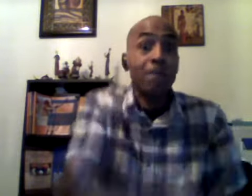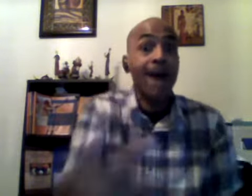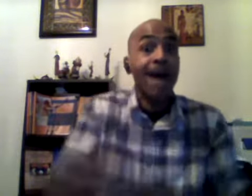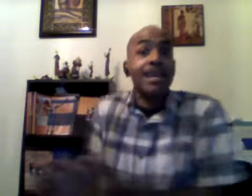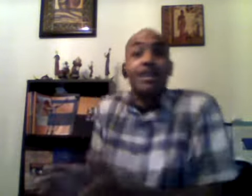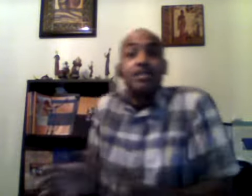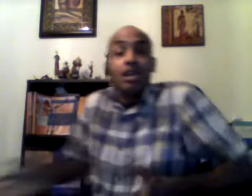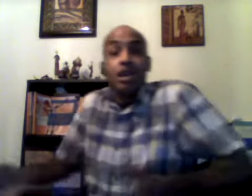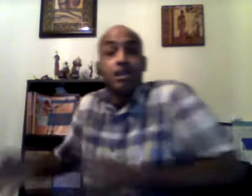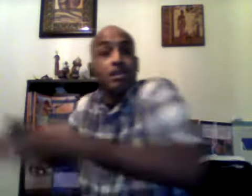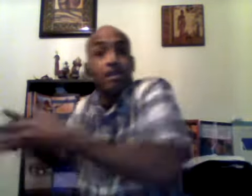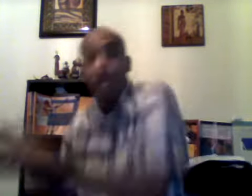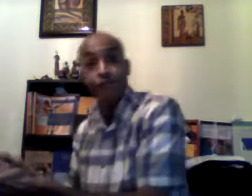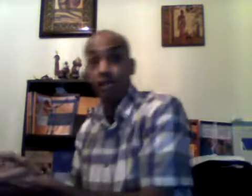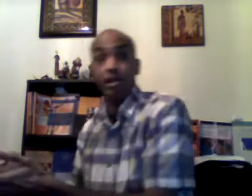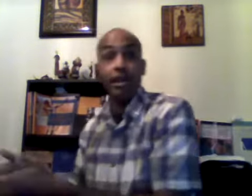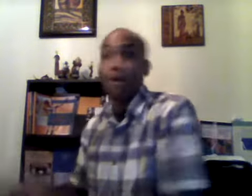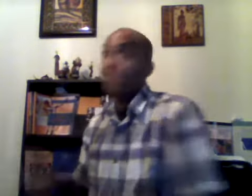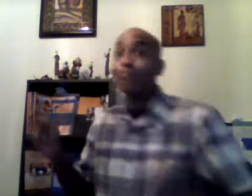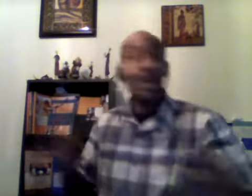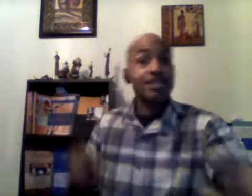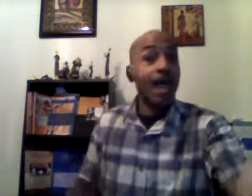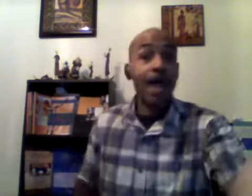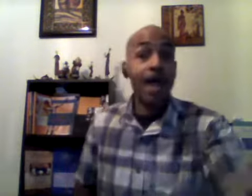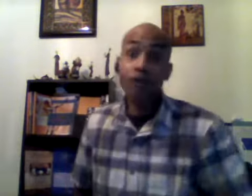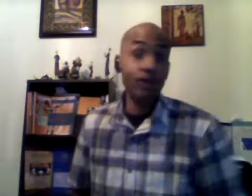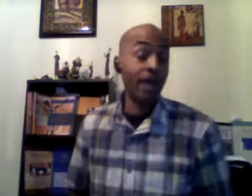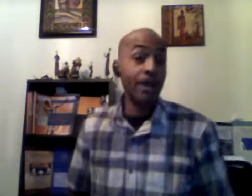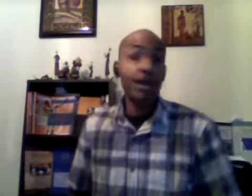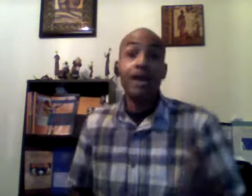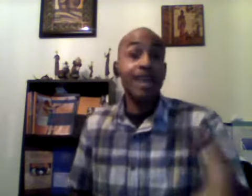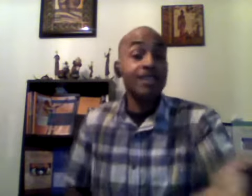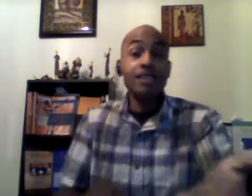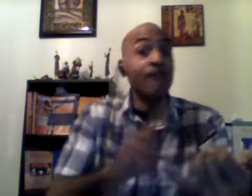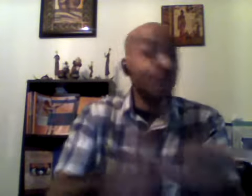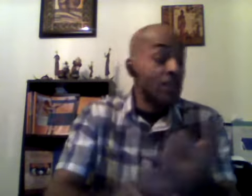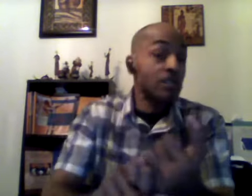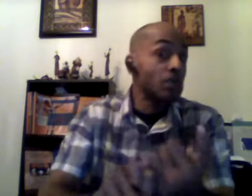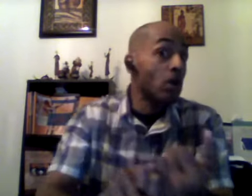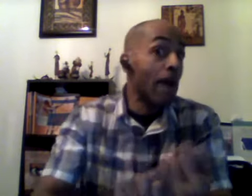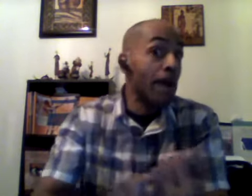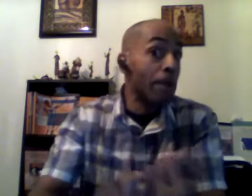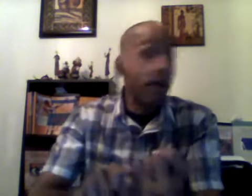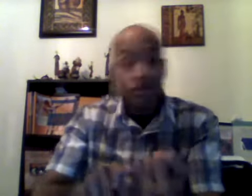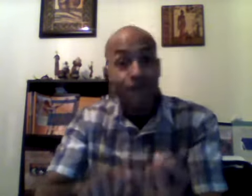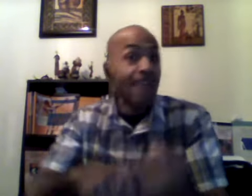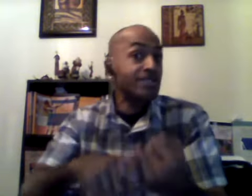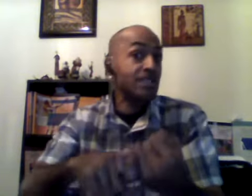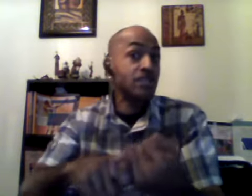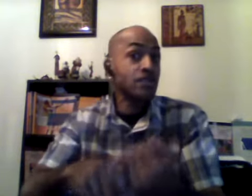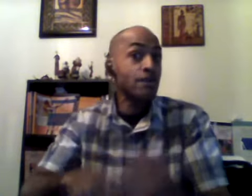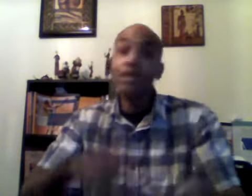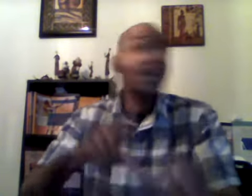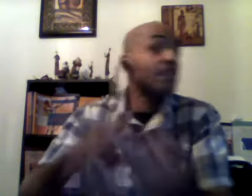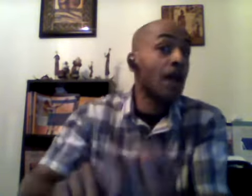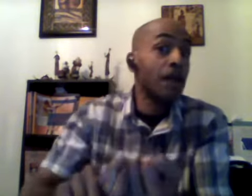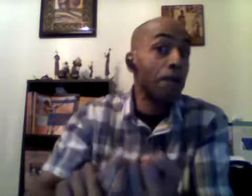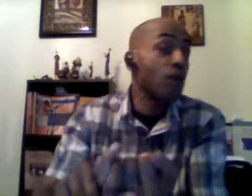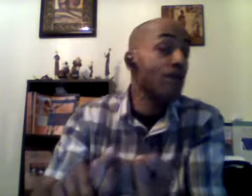body to look different that's not health care that's not fixing your adipose fat tissue that's not improving